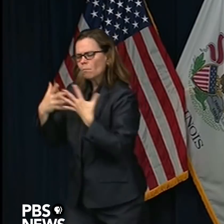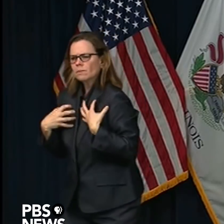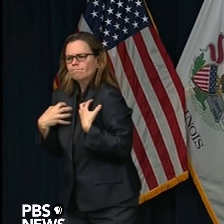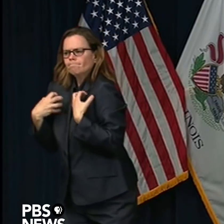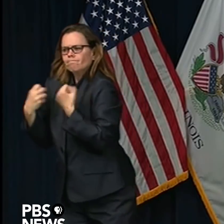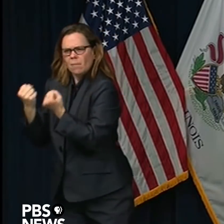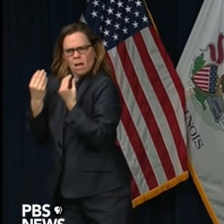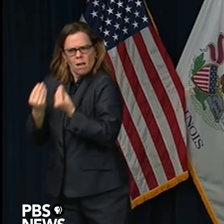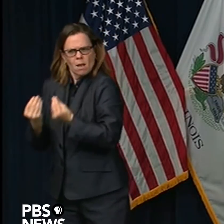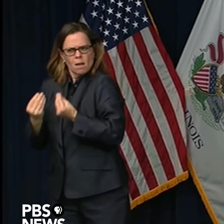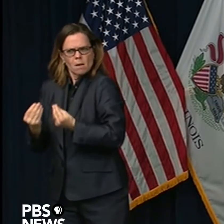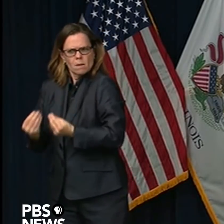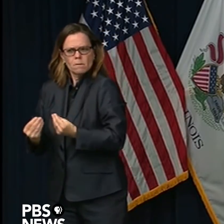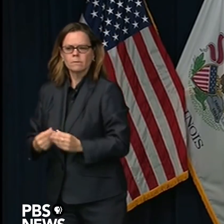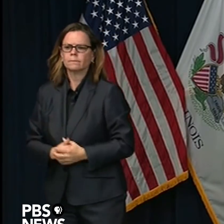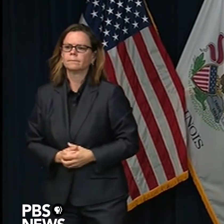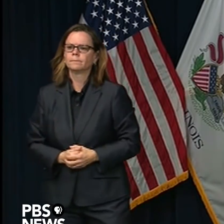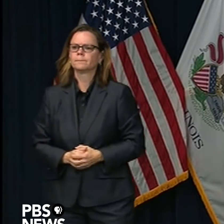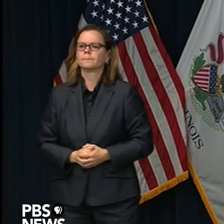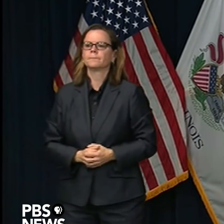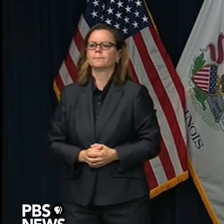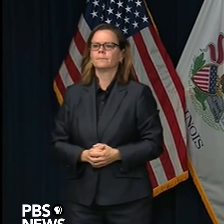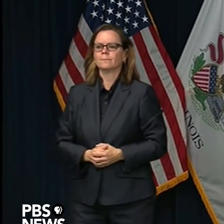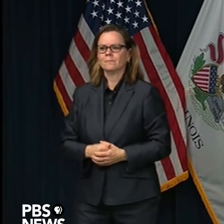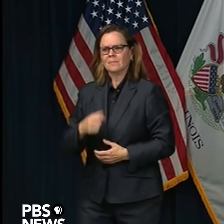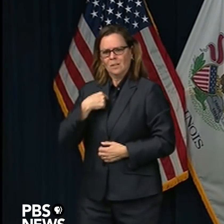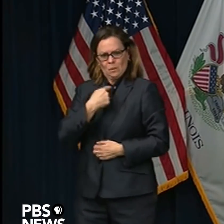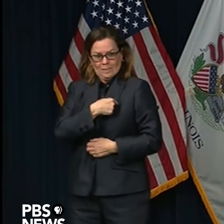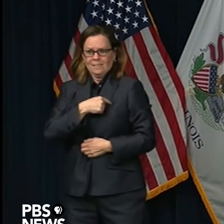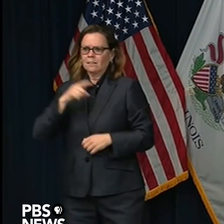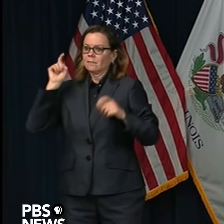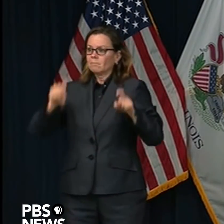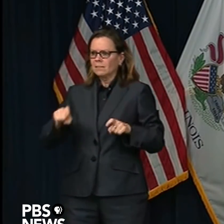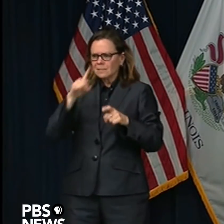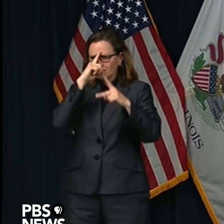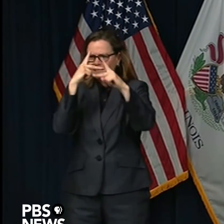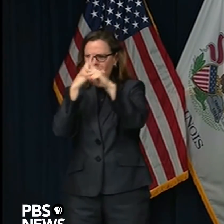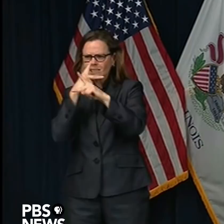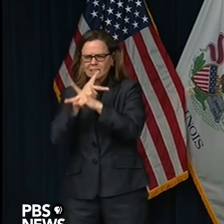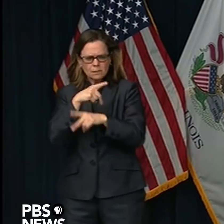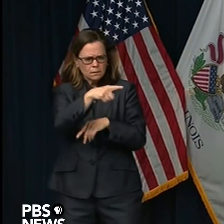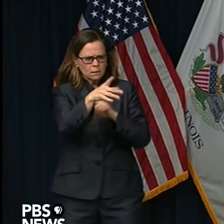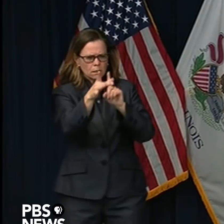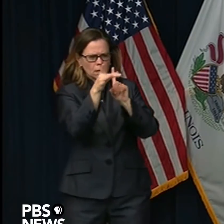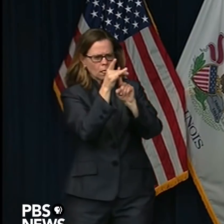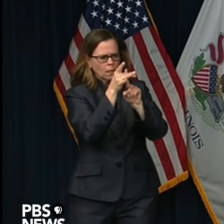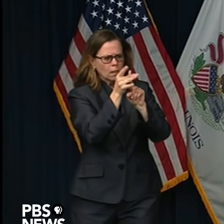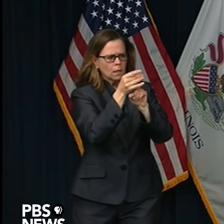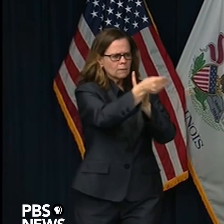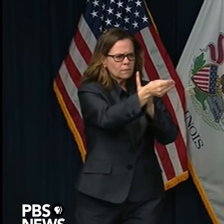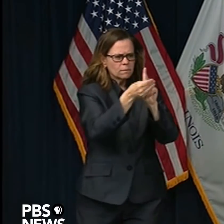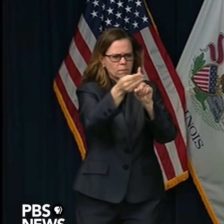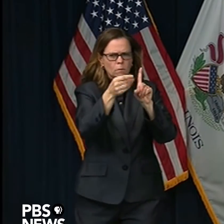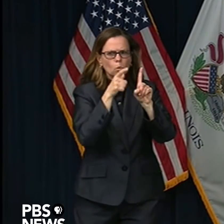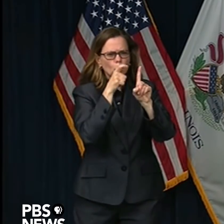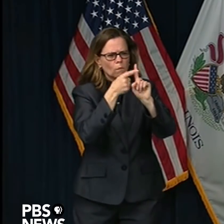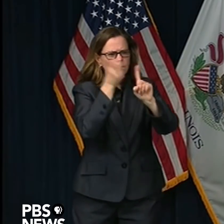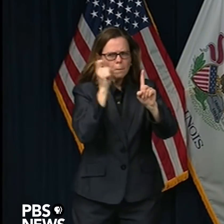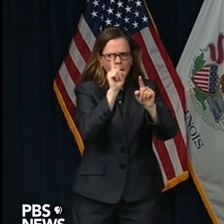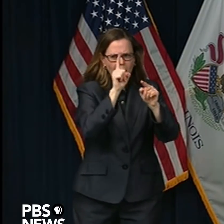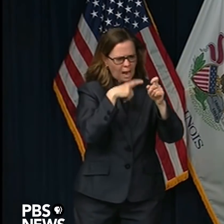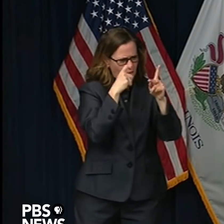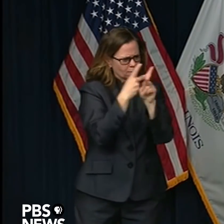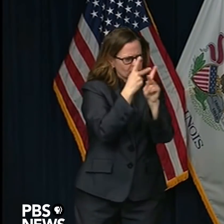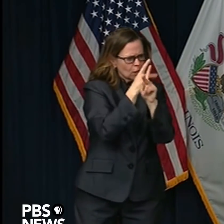contact trace for anybody that tests positive. So we know all the people they've talked to, been in contact with, in the last 14,